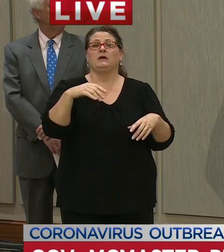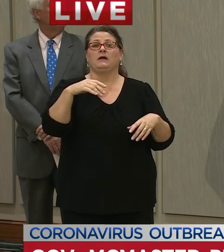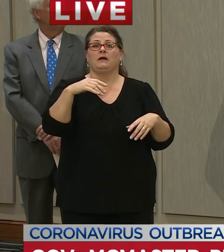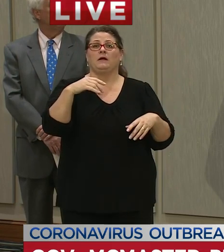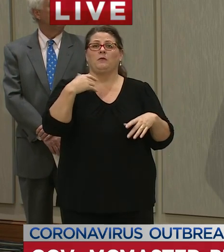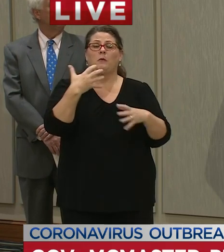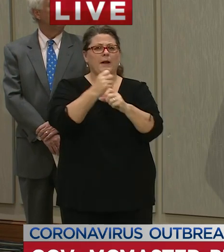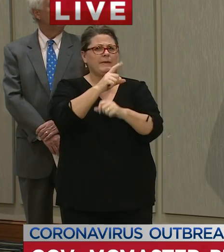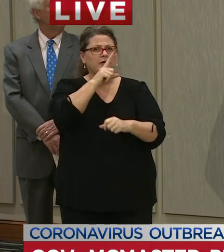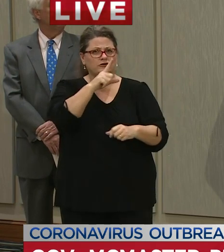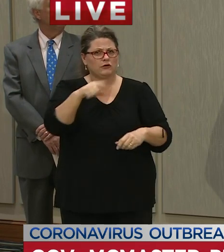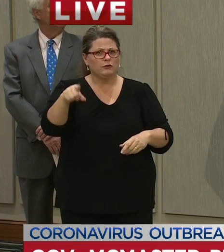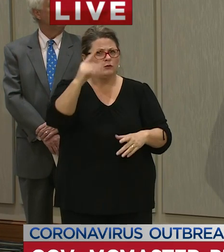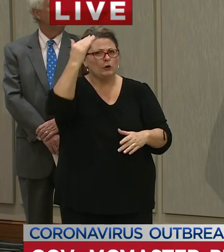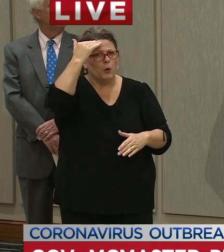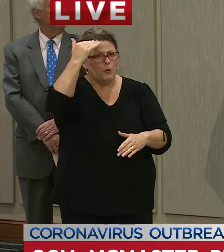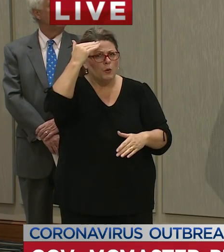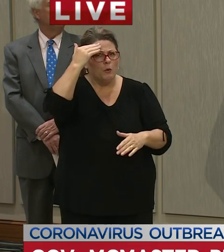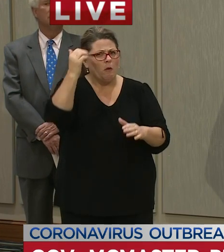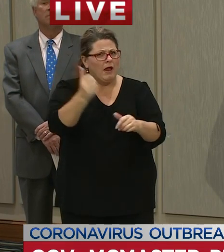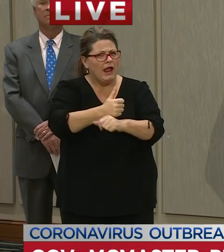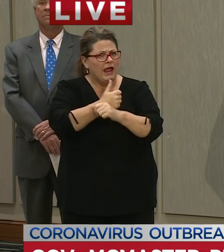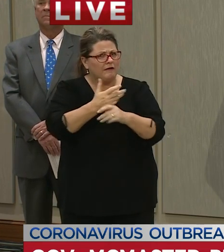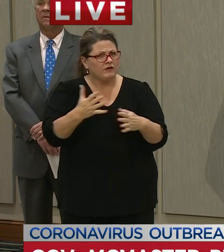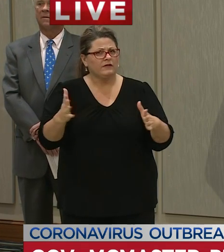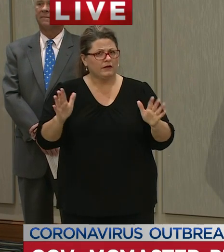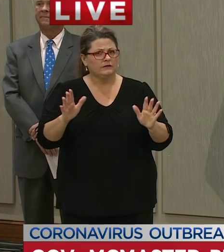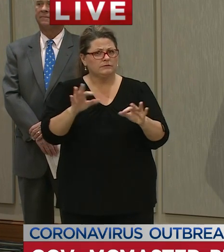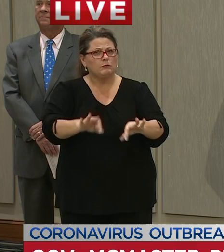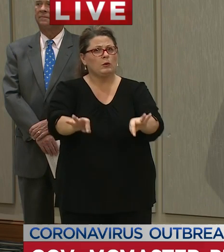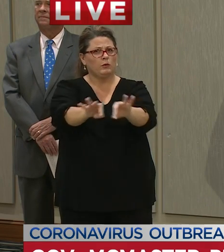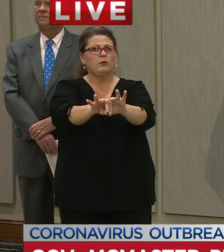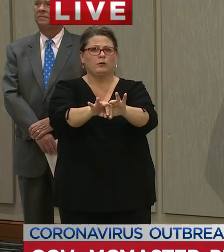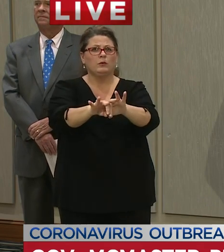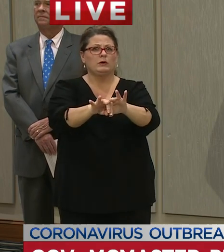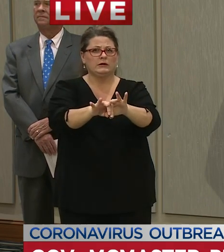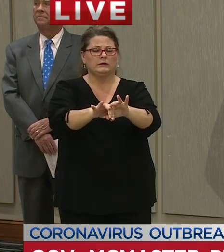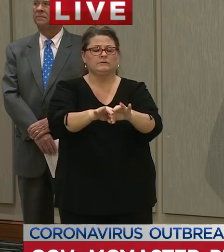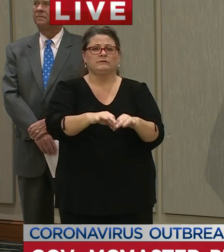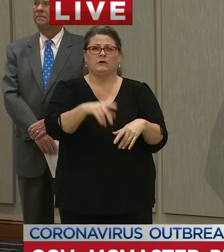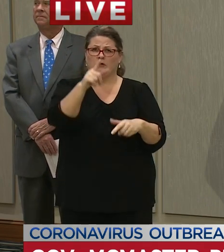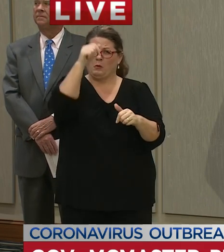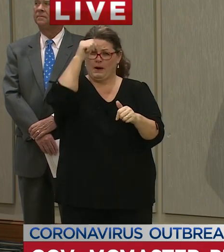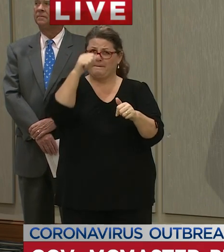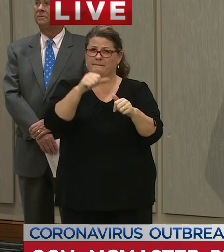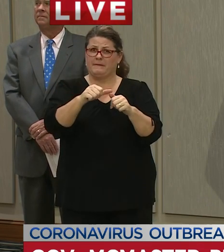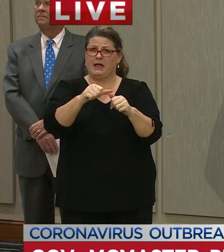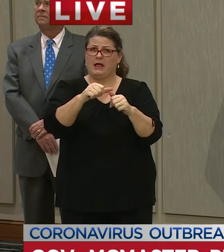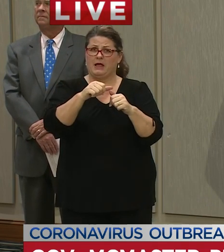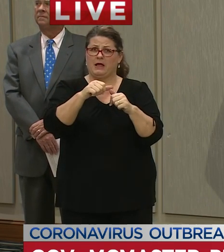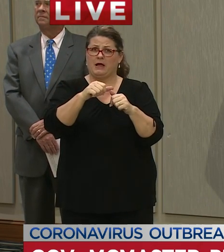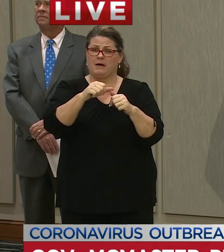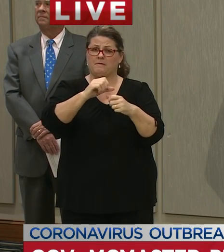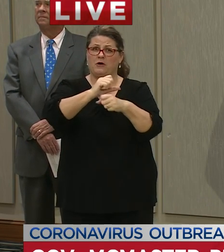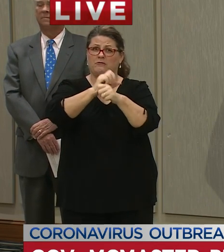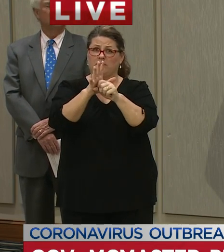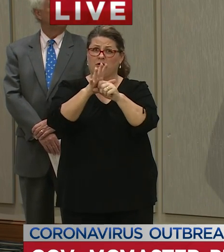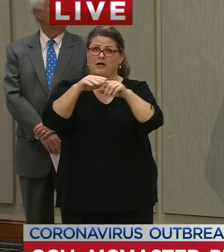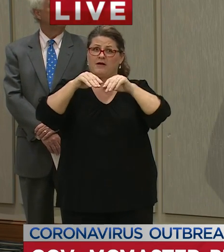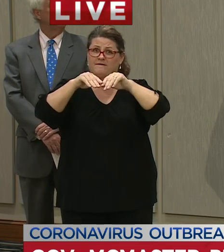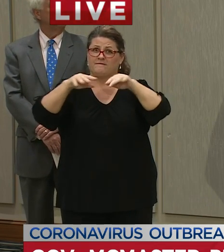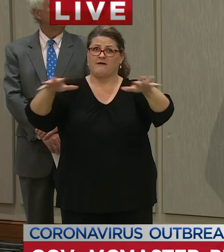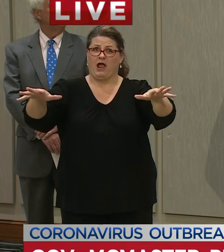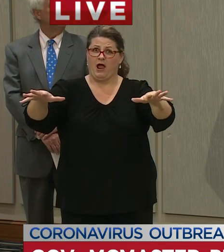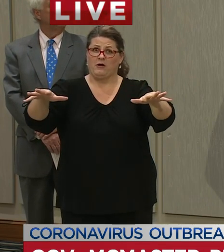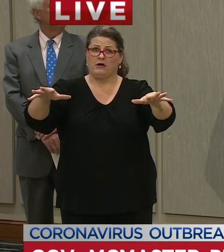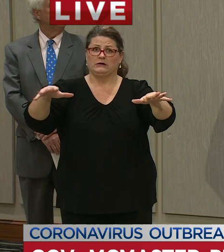to be sure that the people of the state are informed. As you know when this virus hit the virus was chasing us